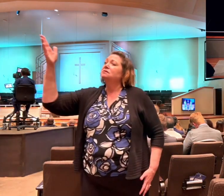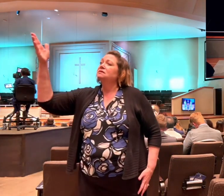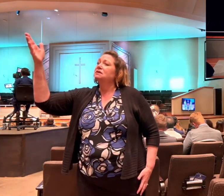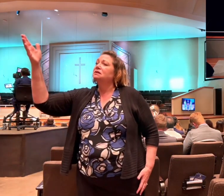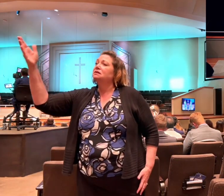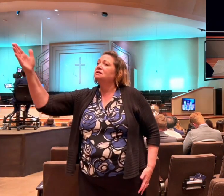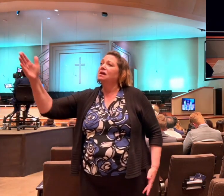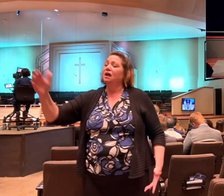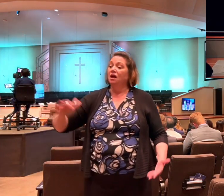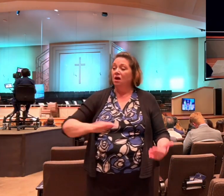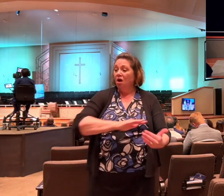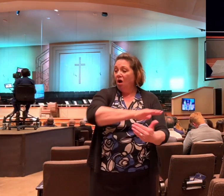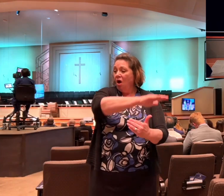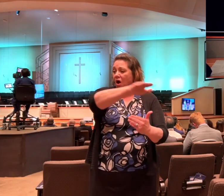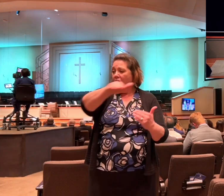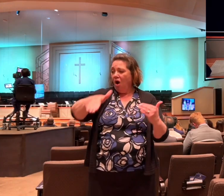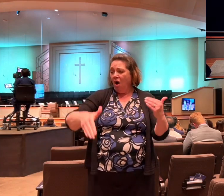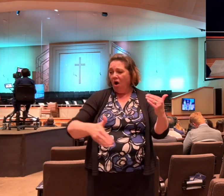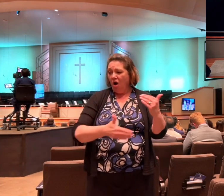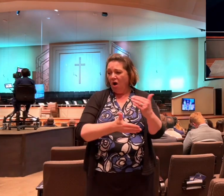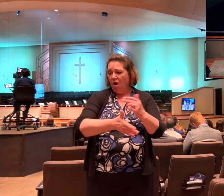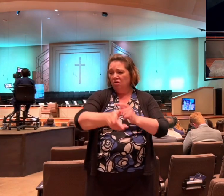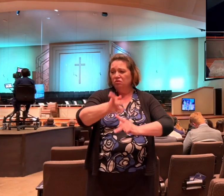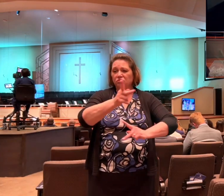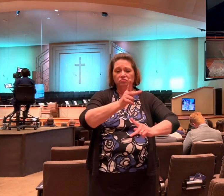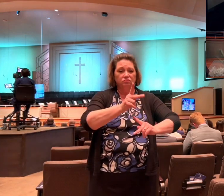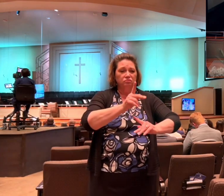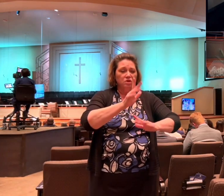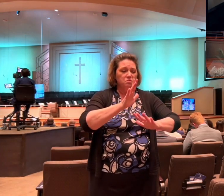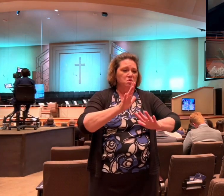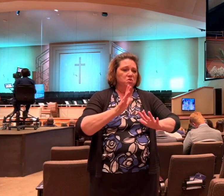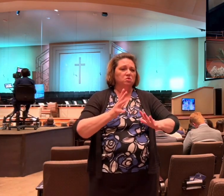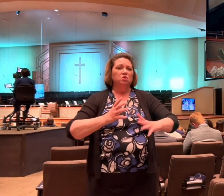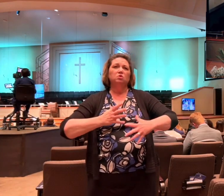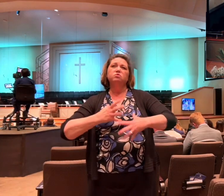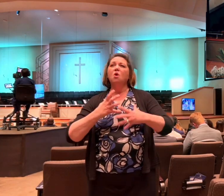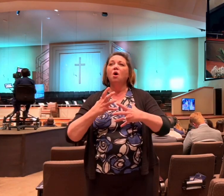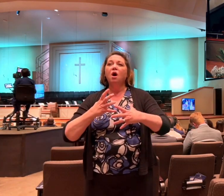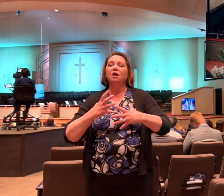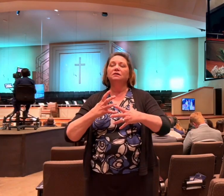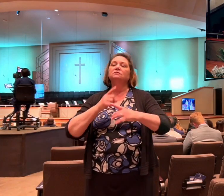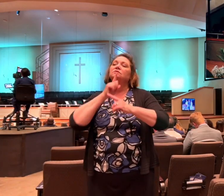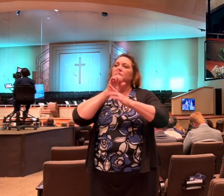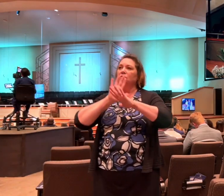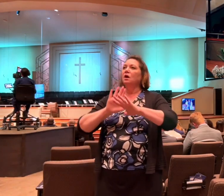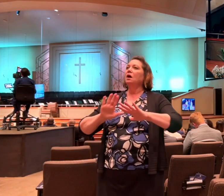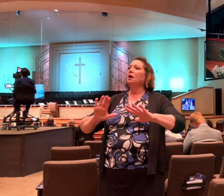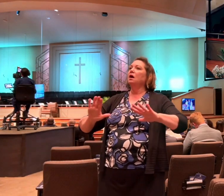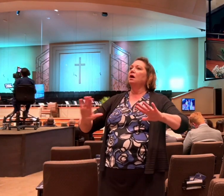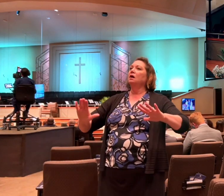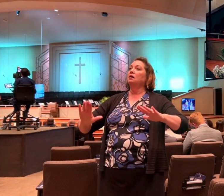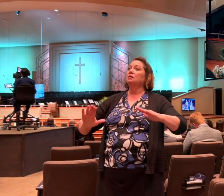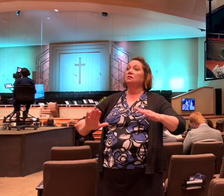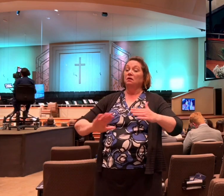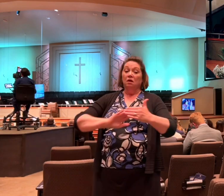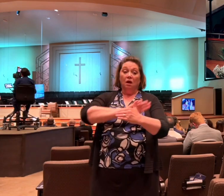silenced. One day, all that's divided will